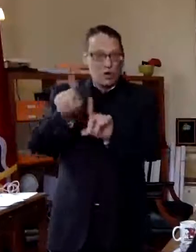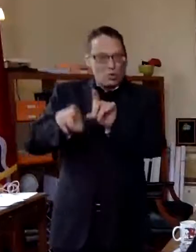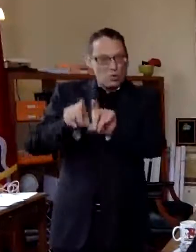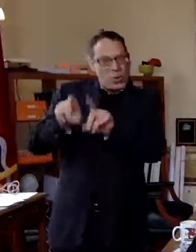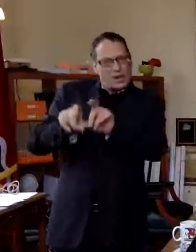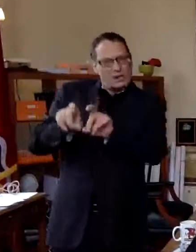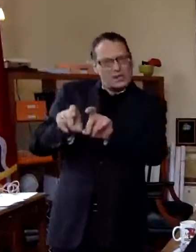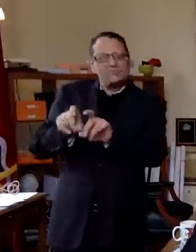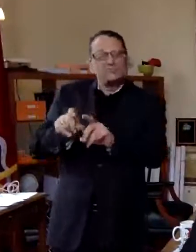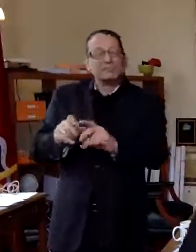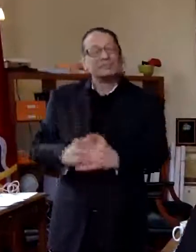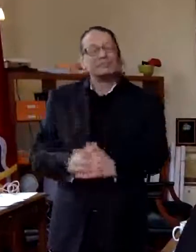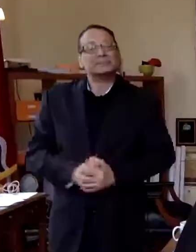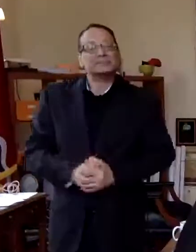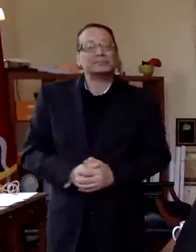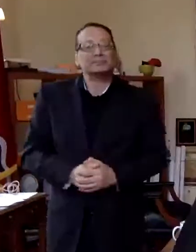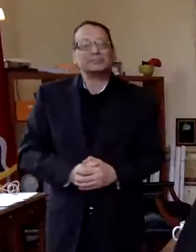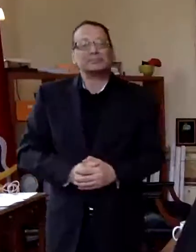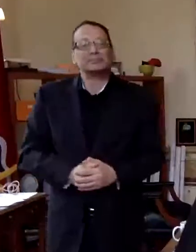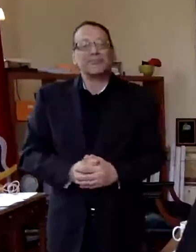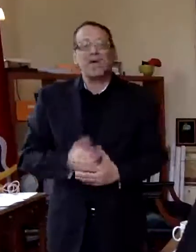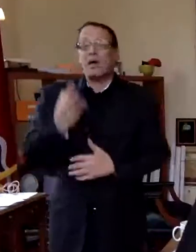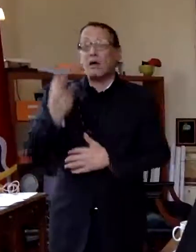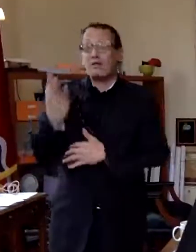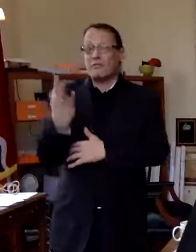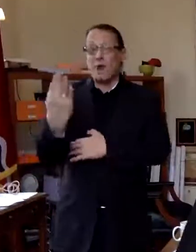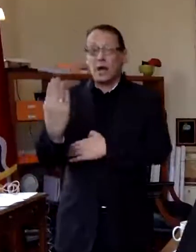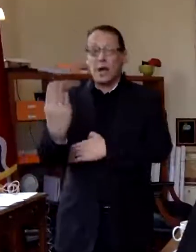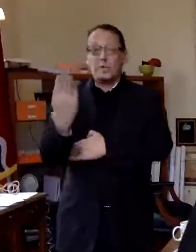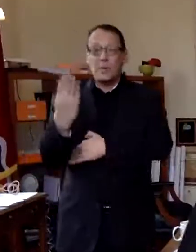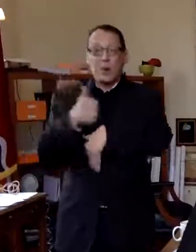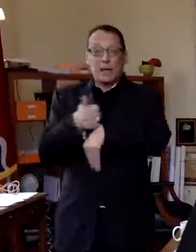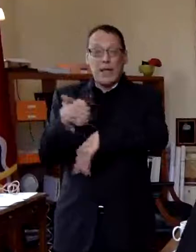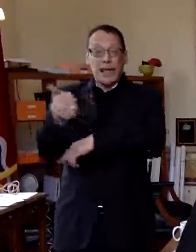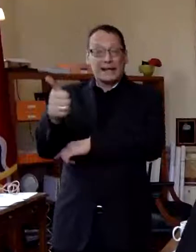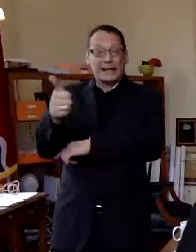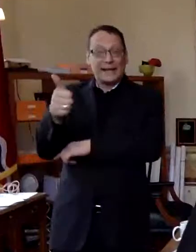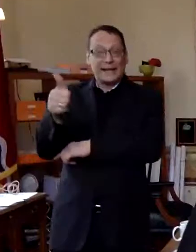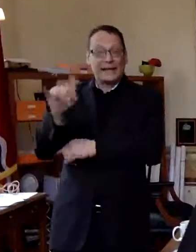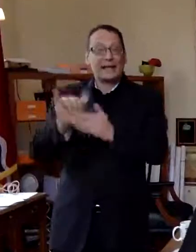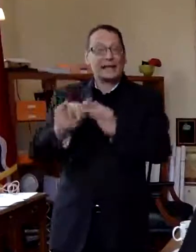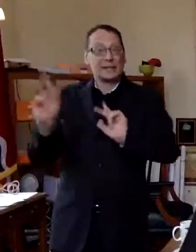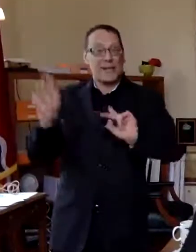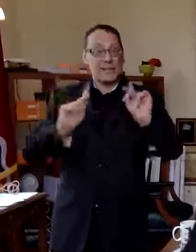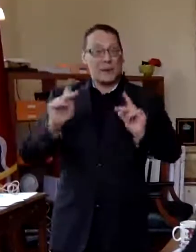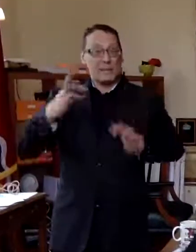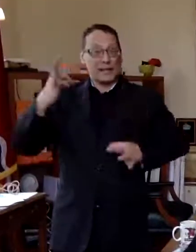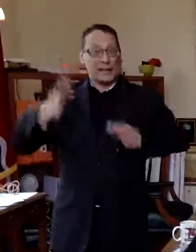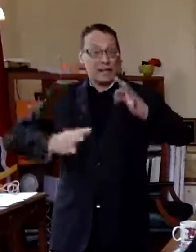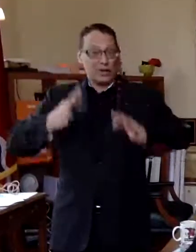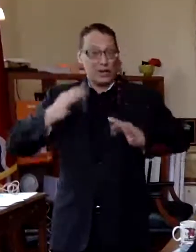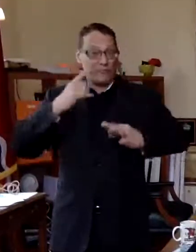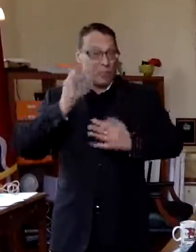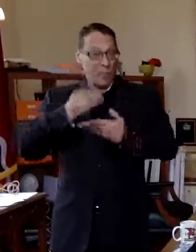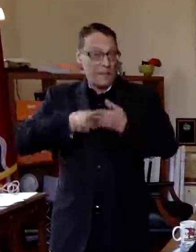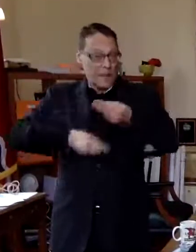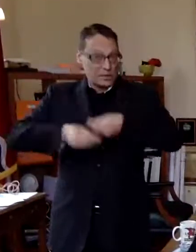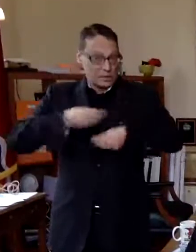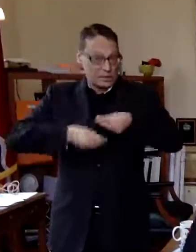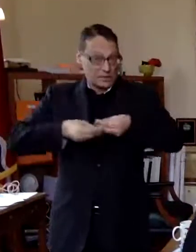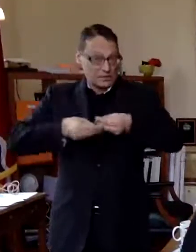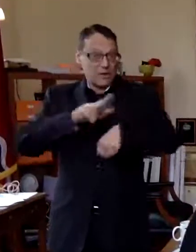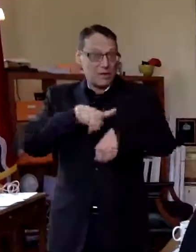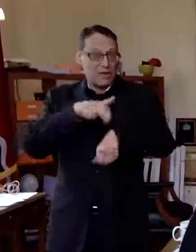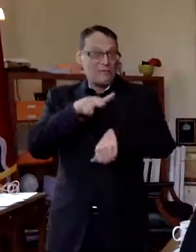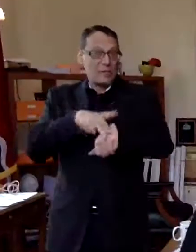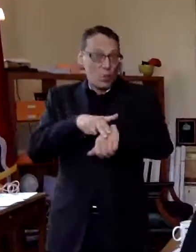looking at those numbers friday morning at 10 o'clock is the public hearing for the budget of course it's going